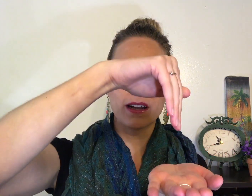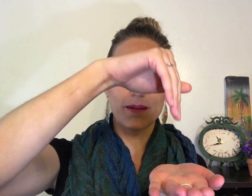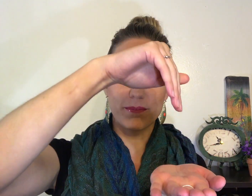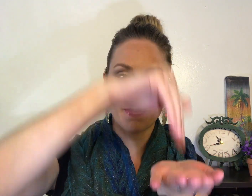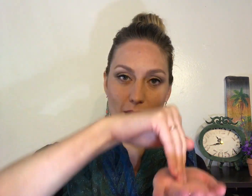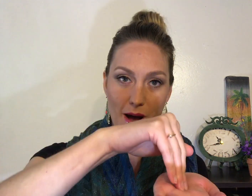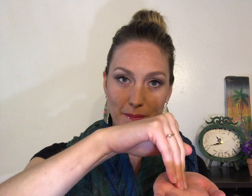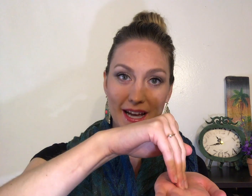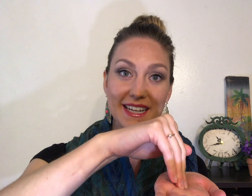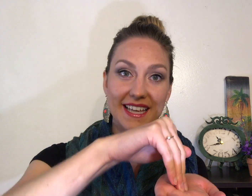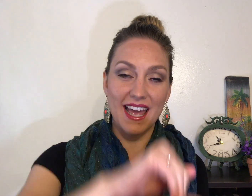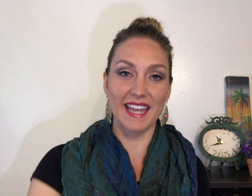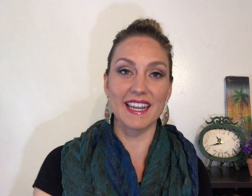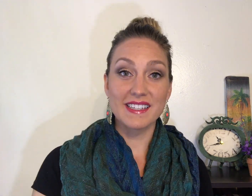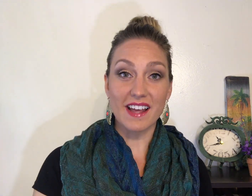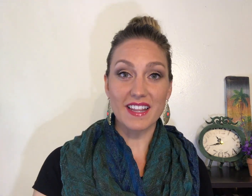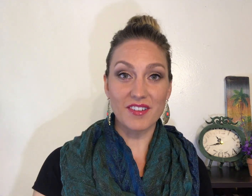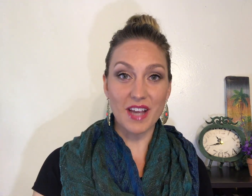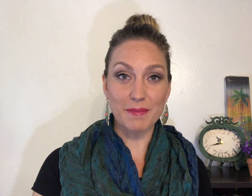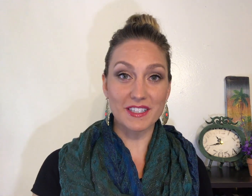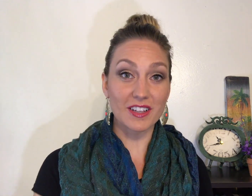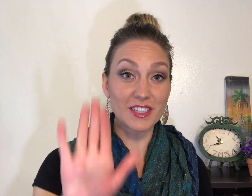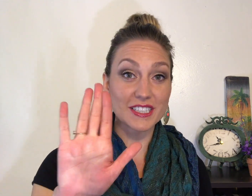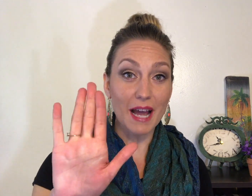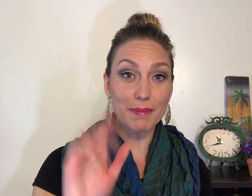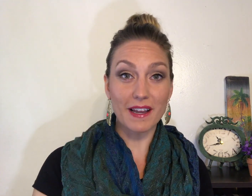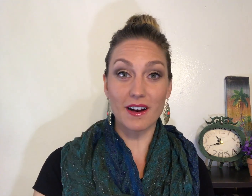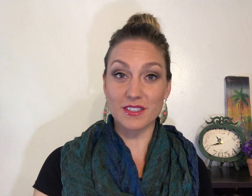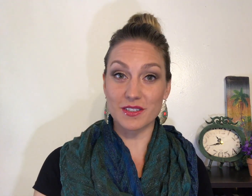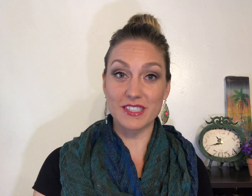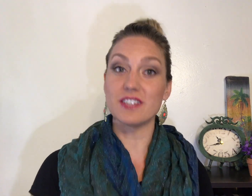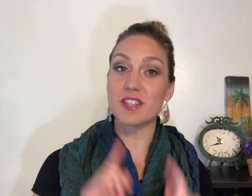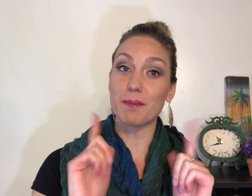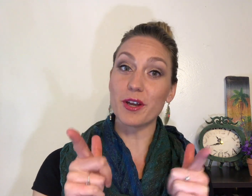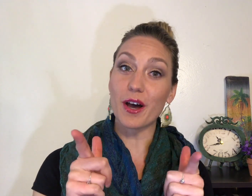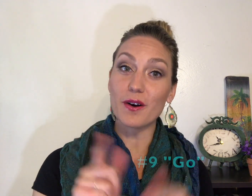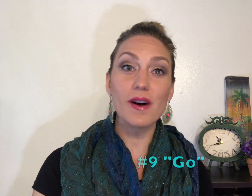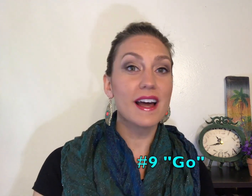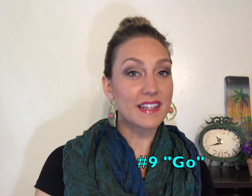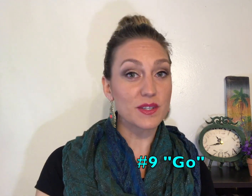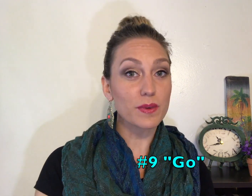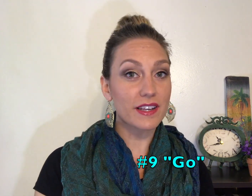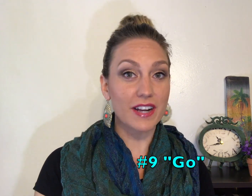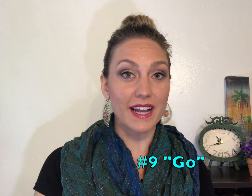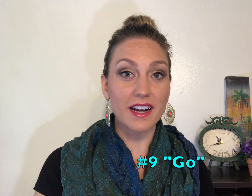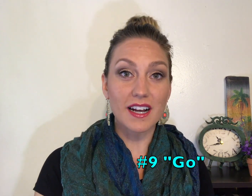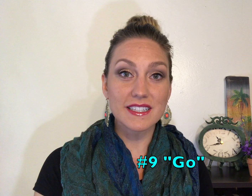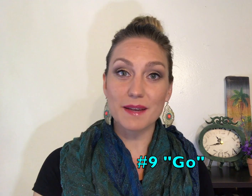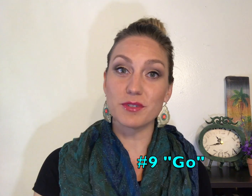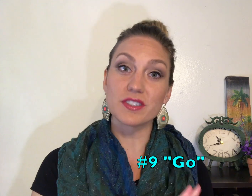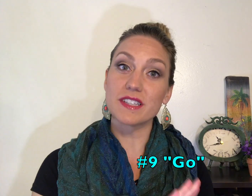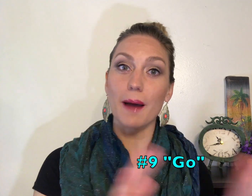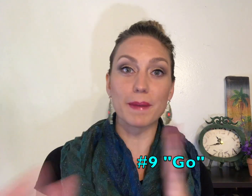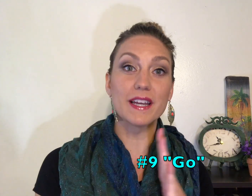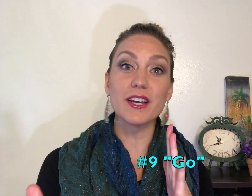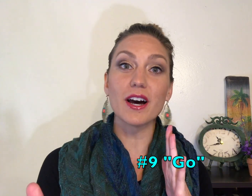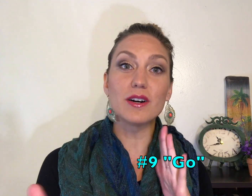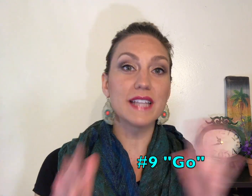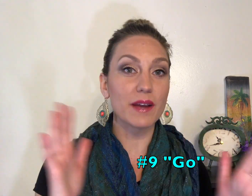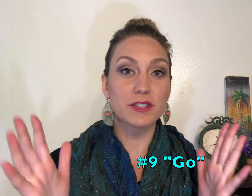palm again. Now that I've taught my toddler stop I also teach them go that's a really great concept just stop and go language